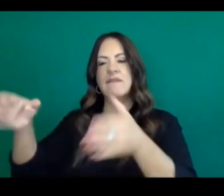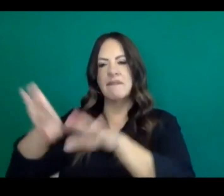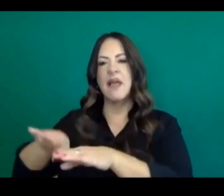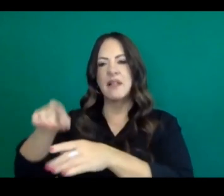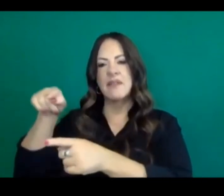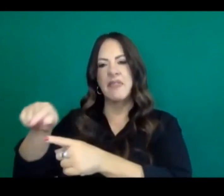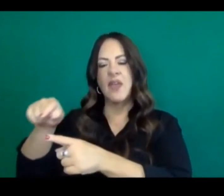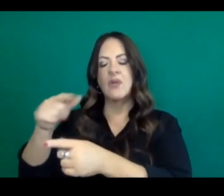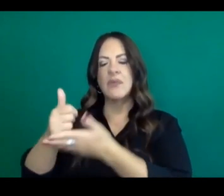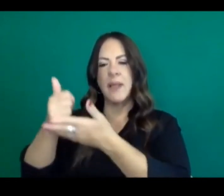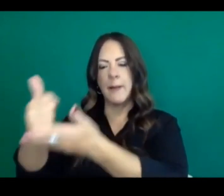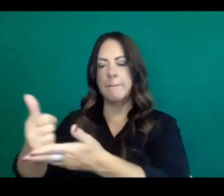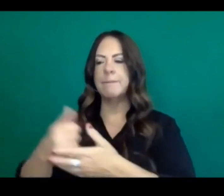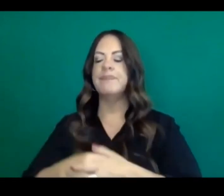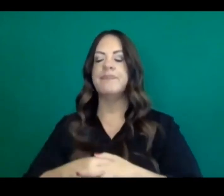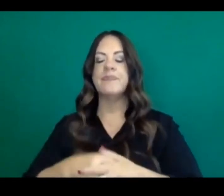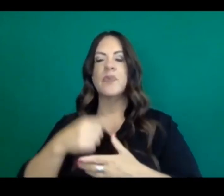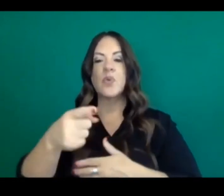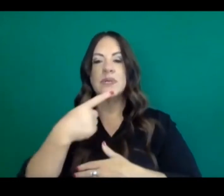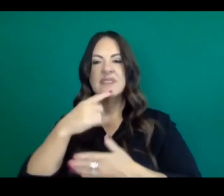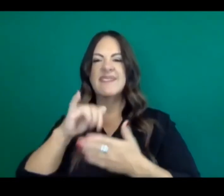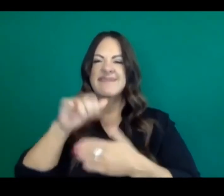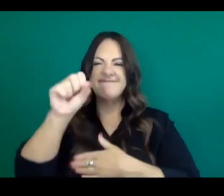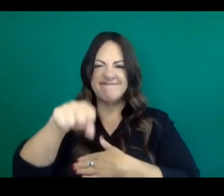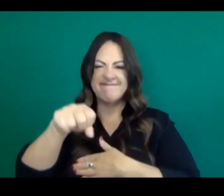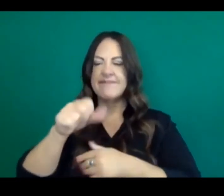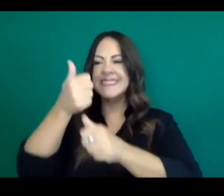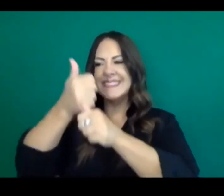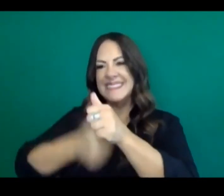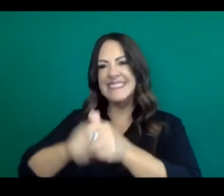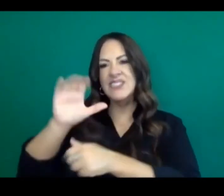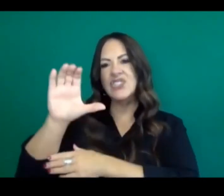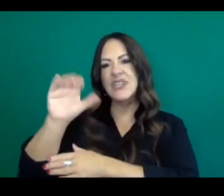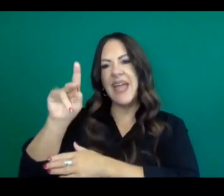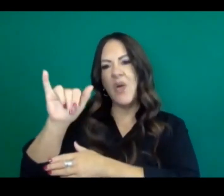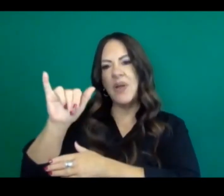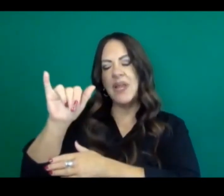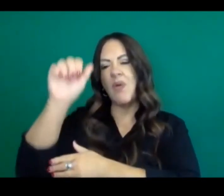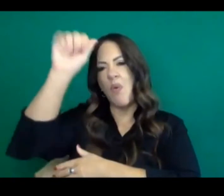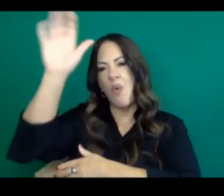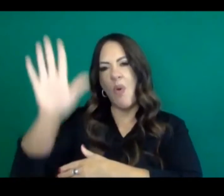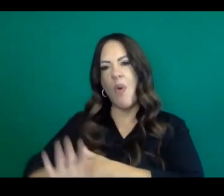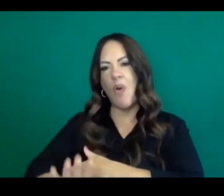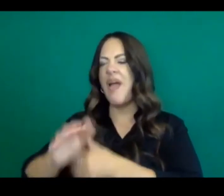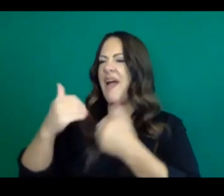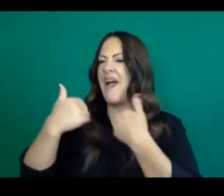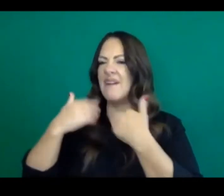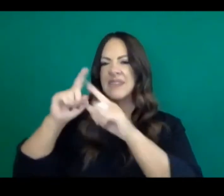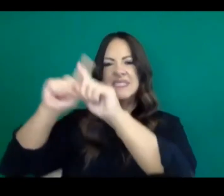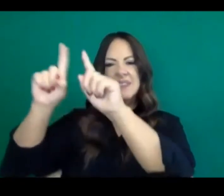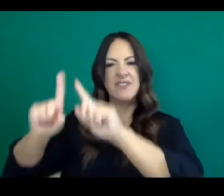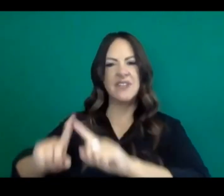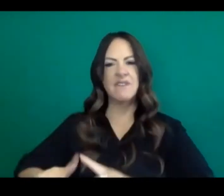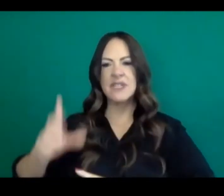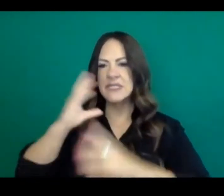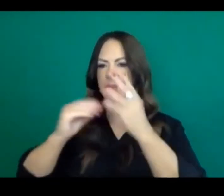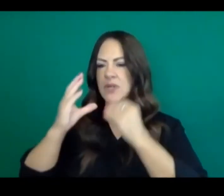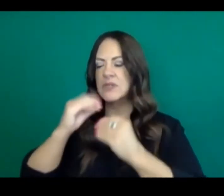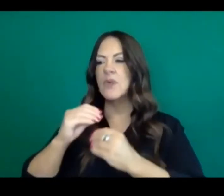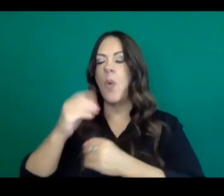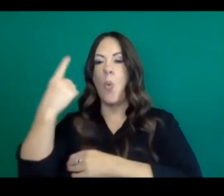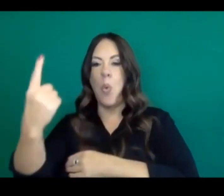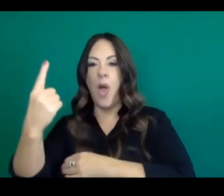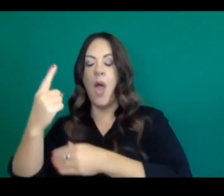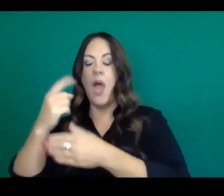California's counties have different experiences with COVID. In one area, you've seen a surge two months ago and now some